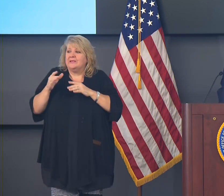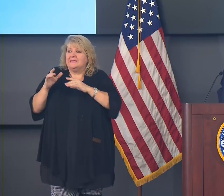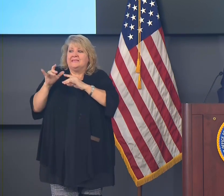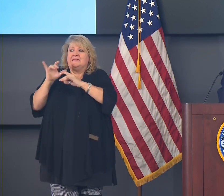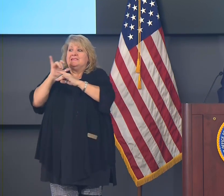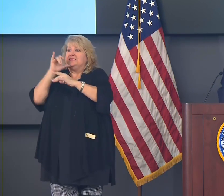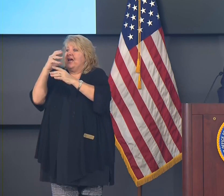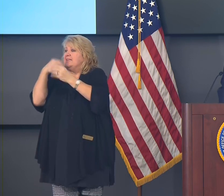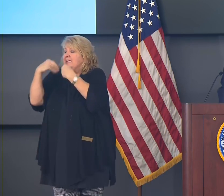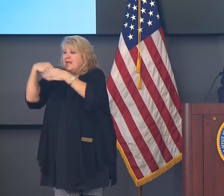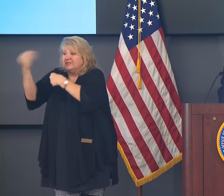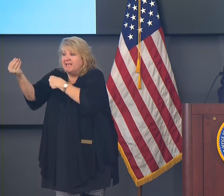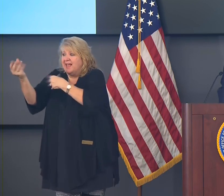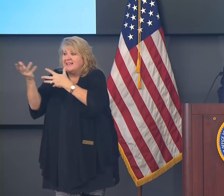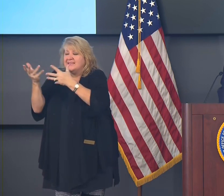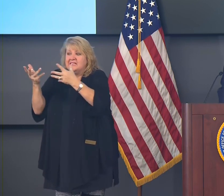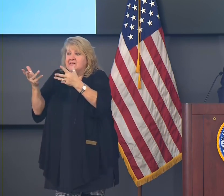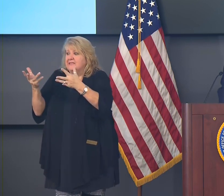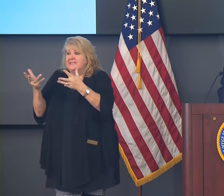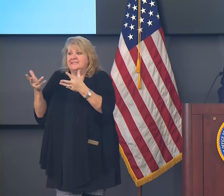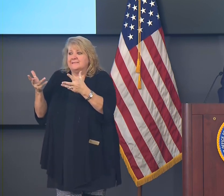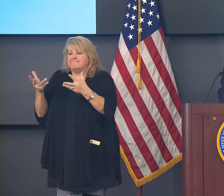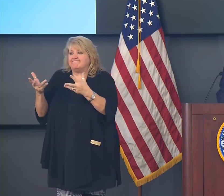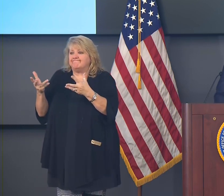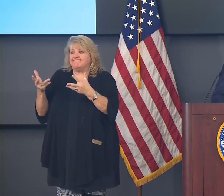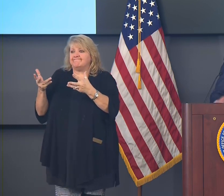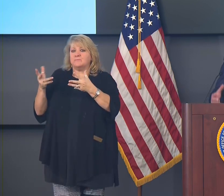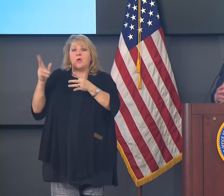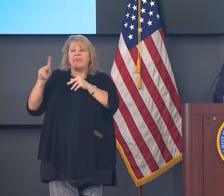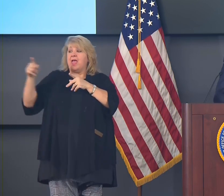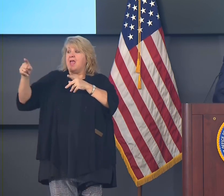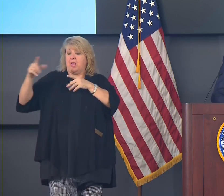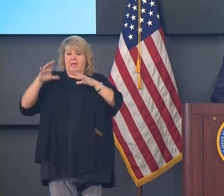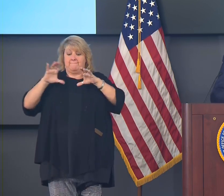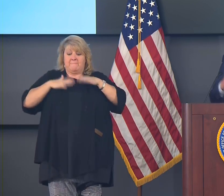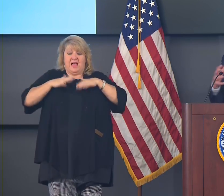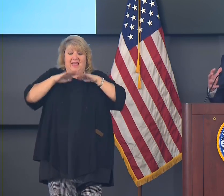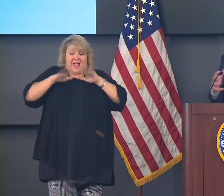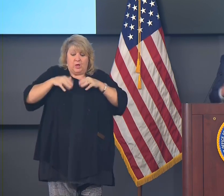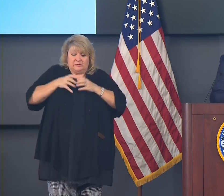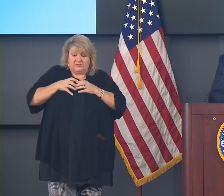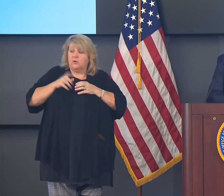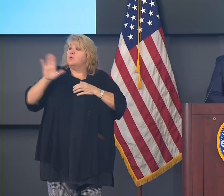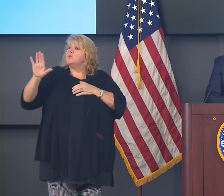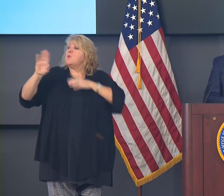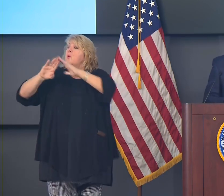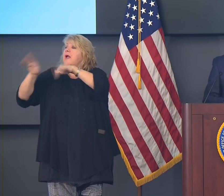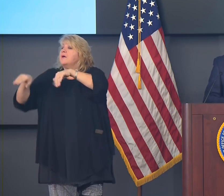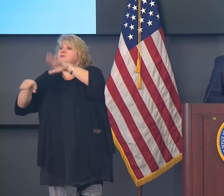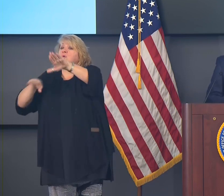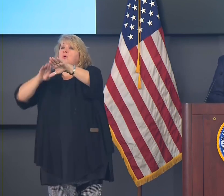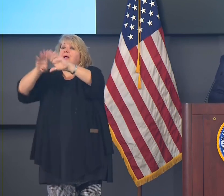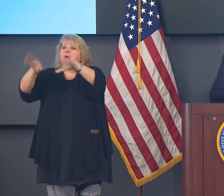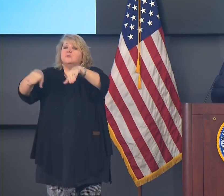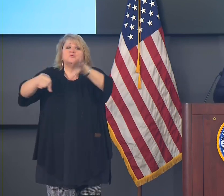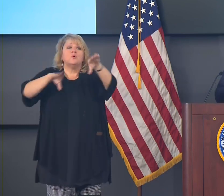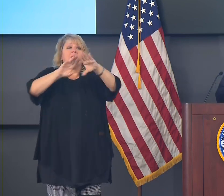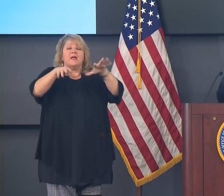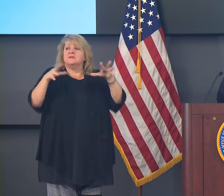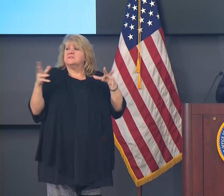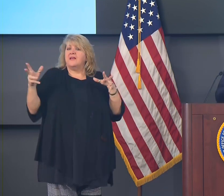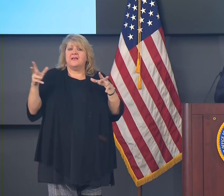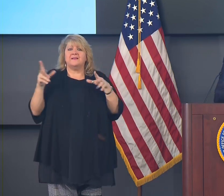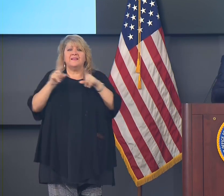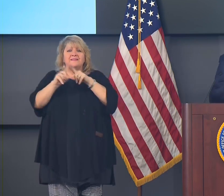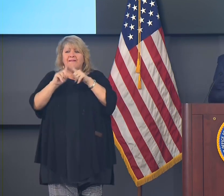you don't have people from outside the same household coming together, multi-generational family members coming together. That